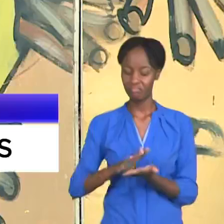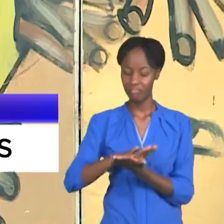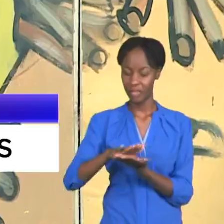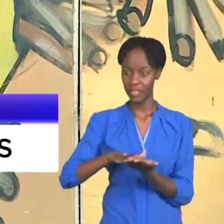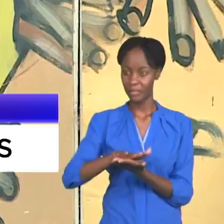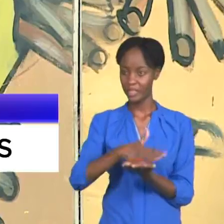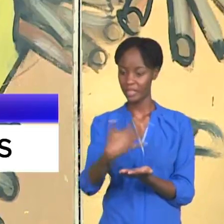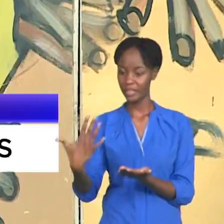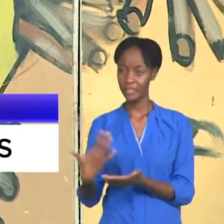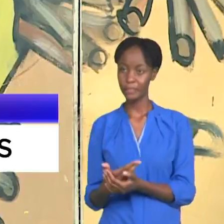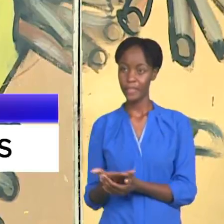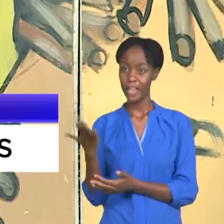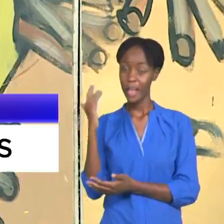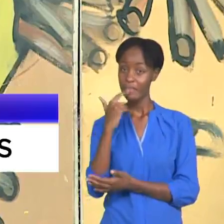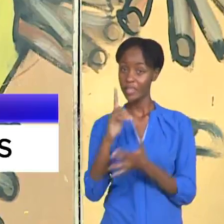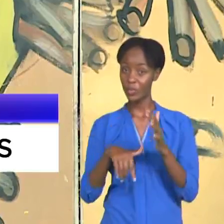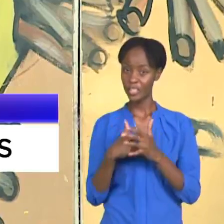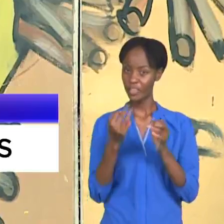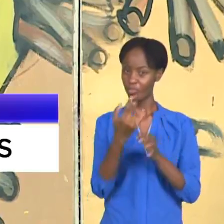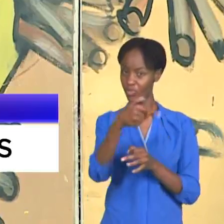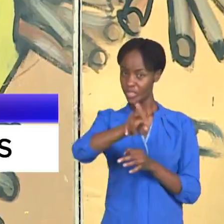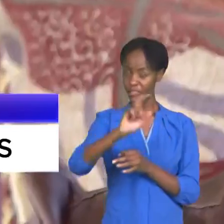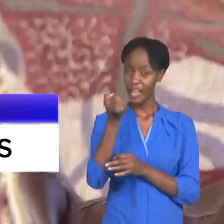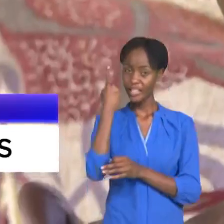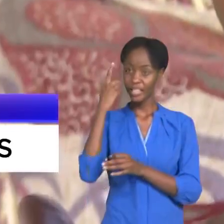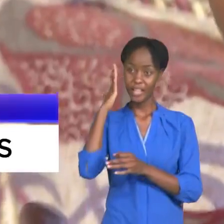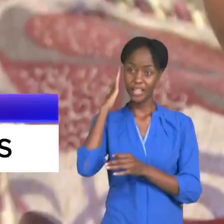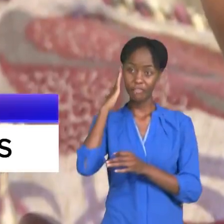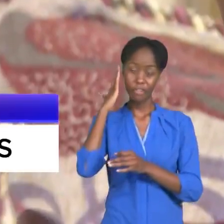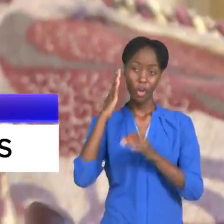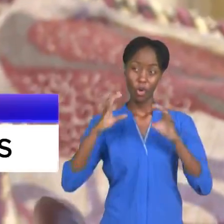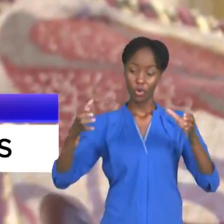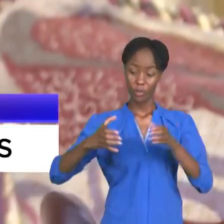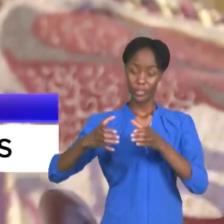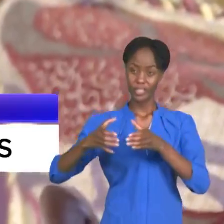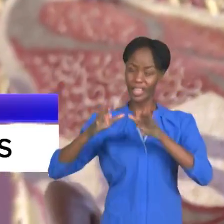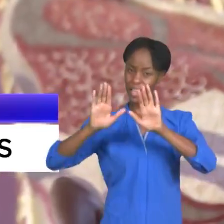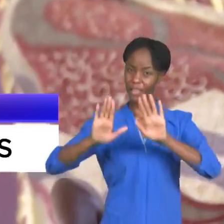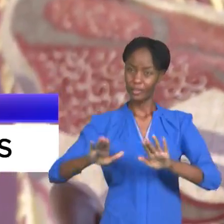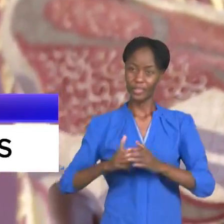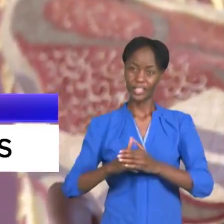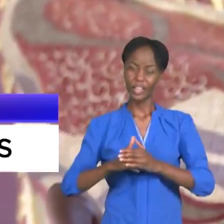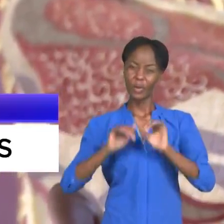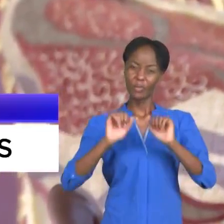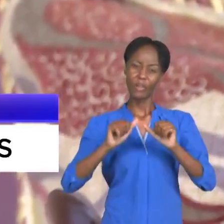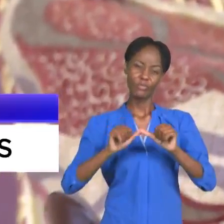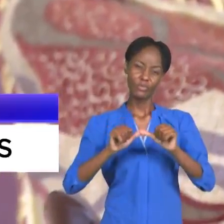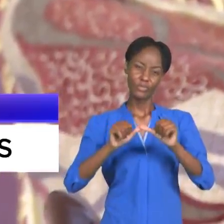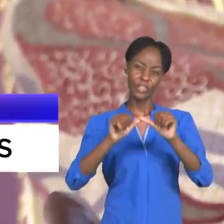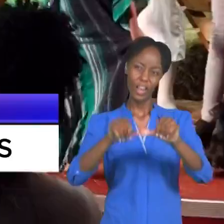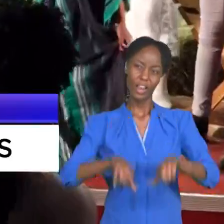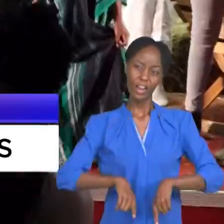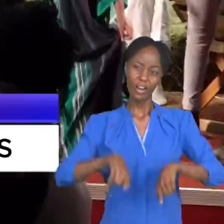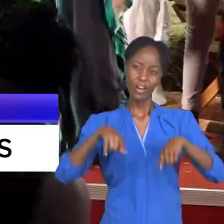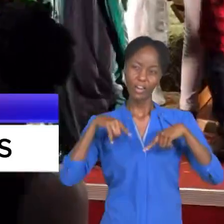wambui says that understanding the deaf community is a long time assignment that can only be completed